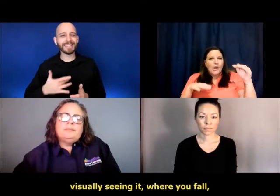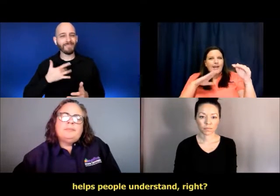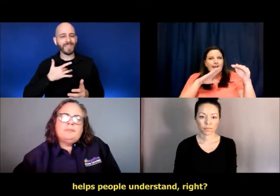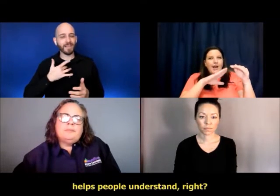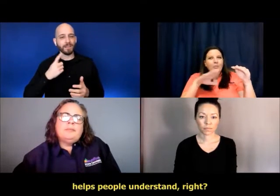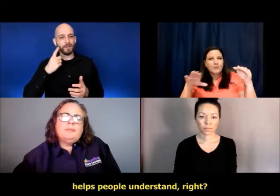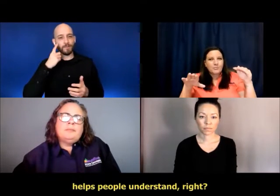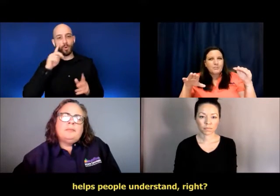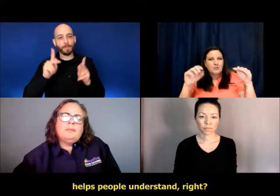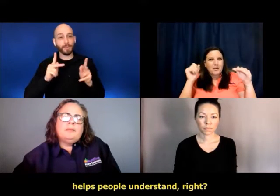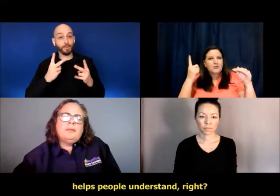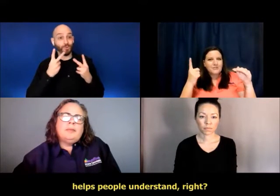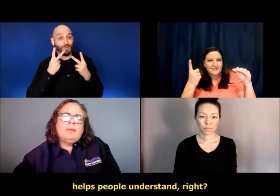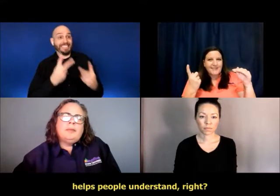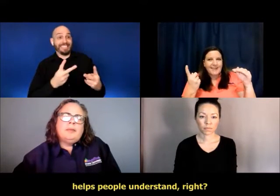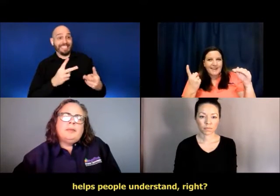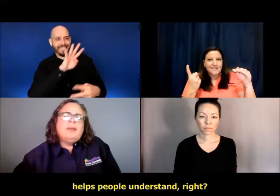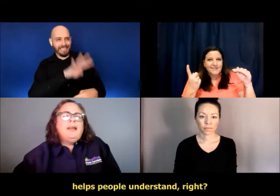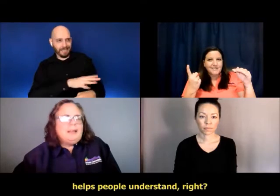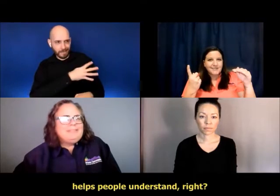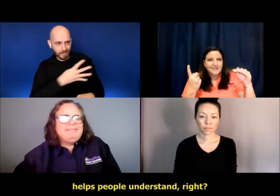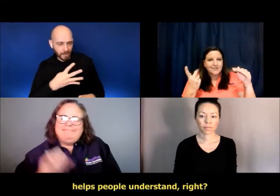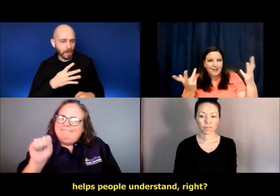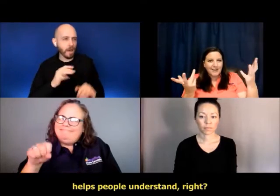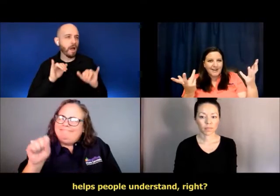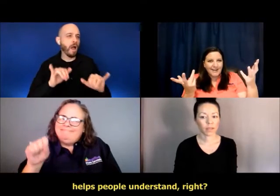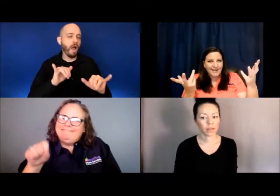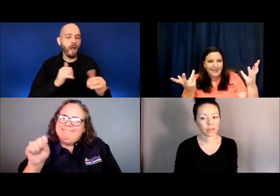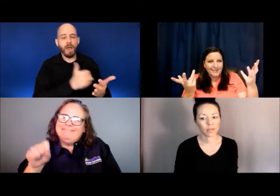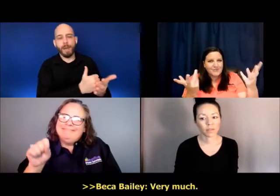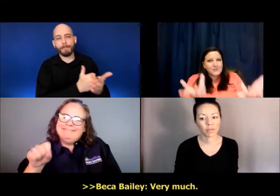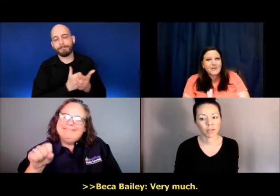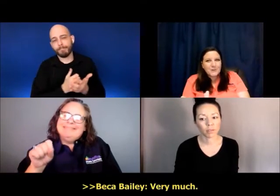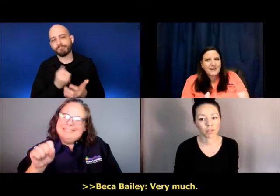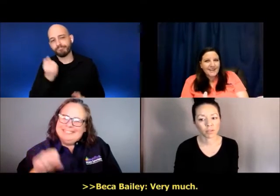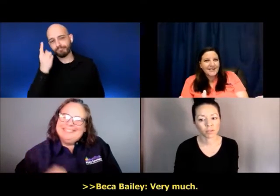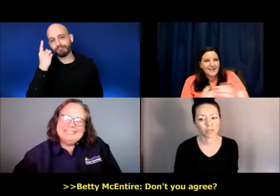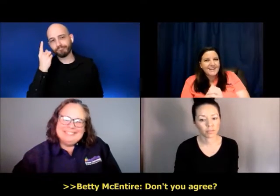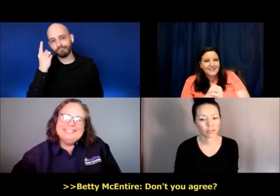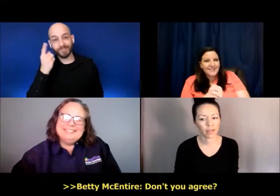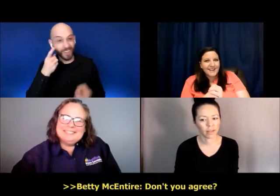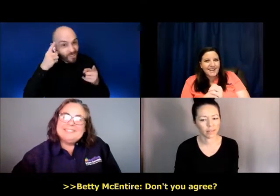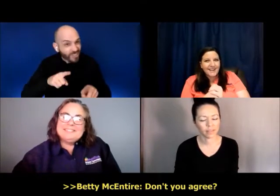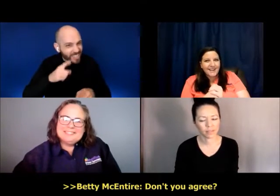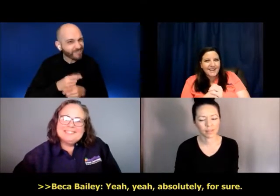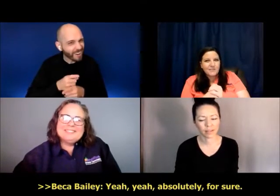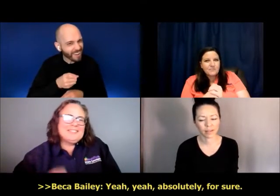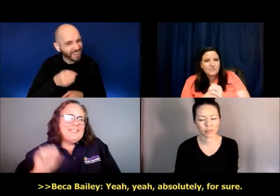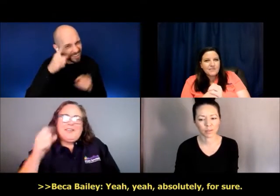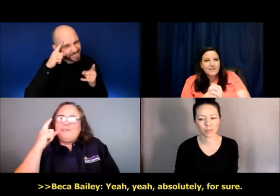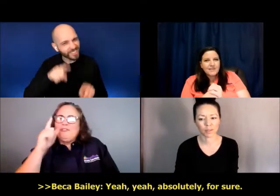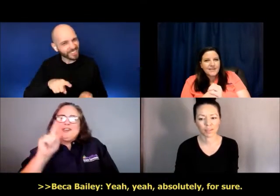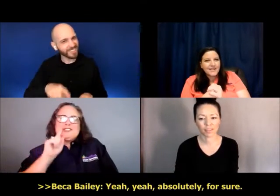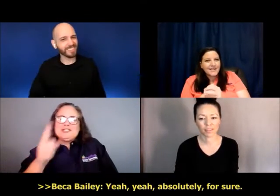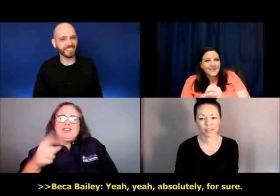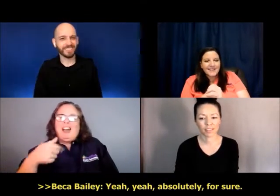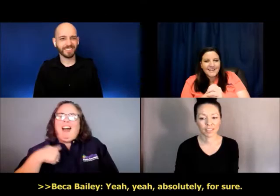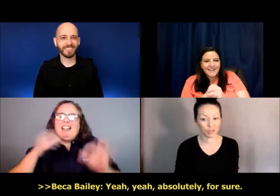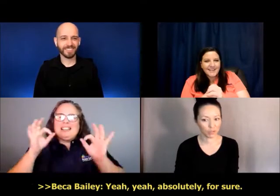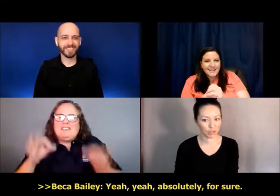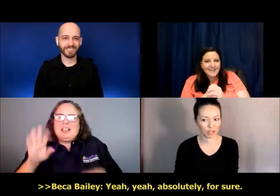helps people understand, right? Very Don't you agree? Yeah. Yeah, absolutely.